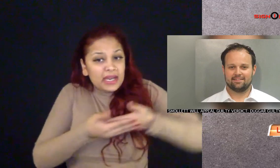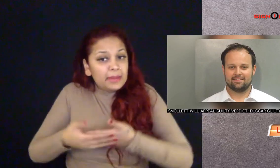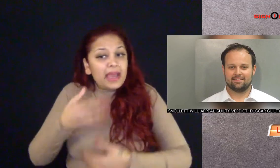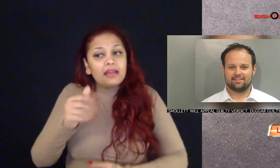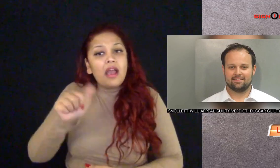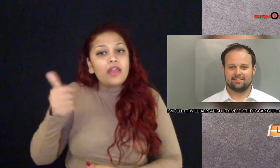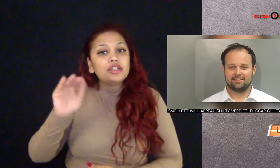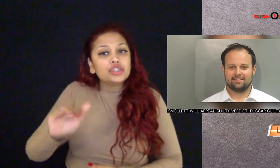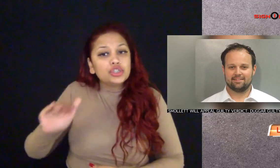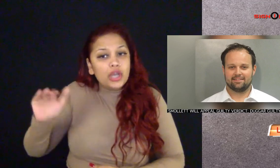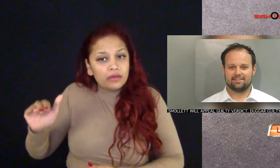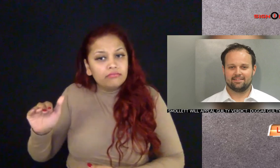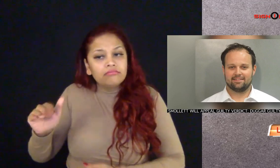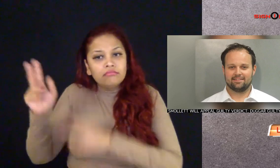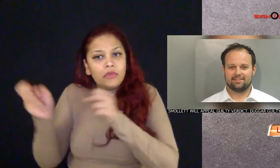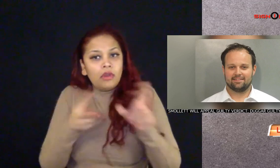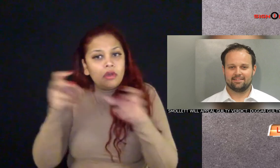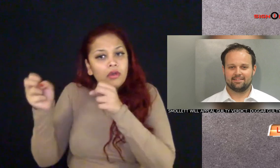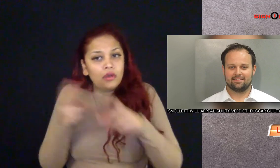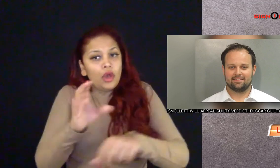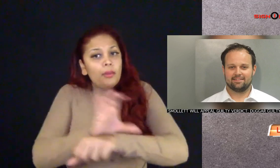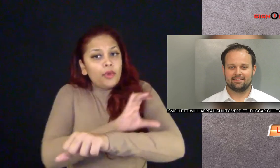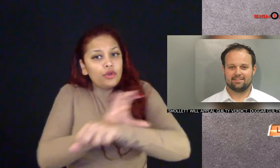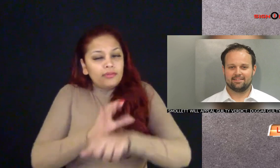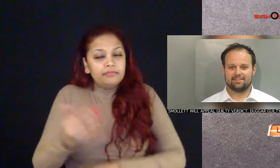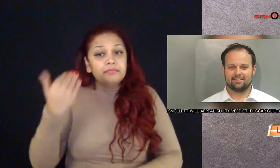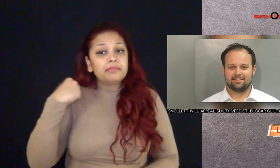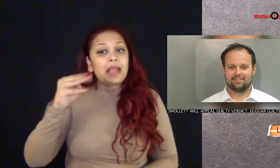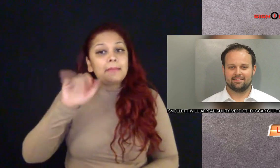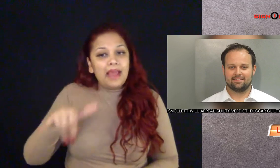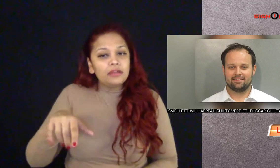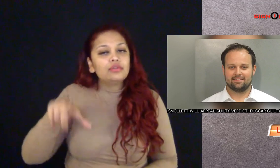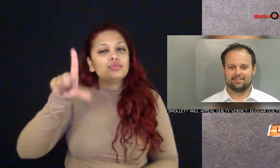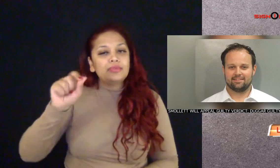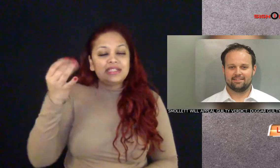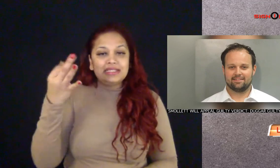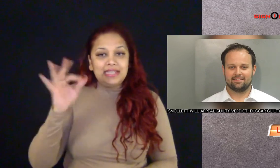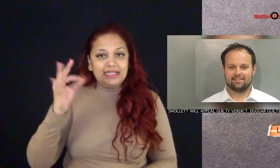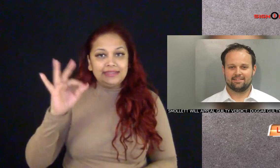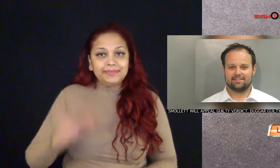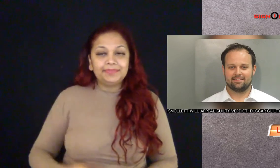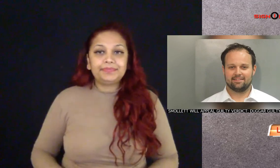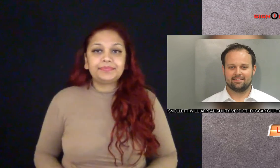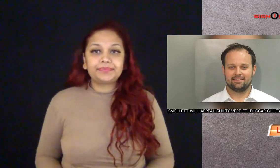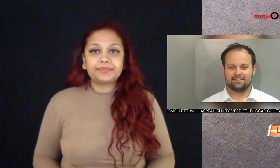abuse of toddlers and other children onto a computer in May 2019.